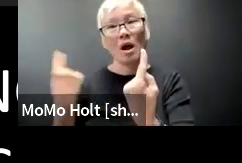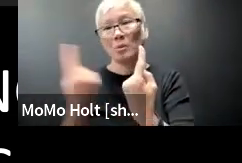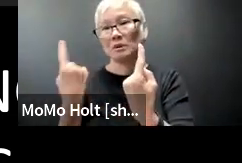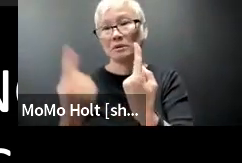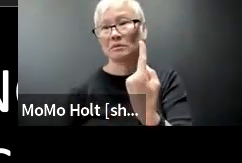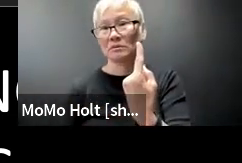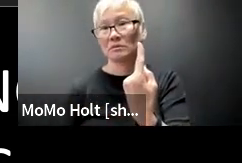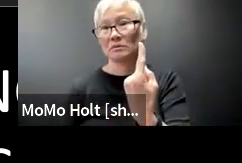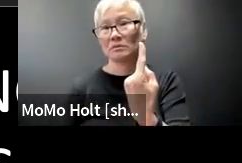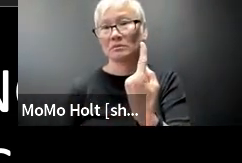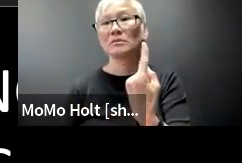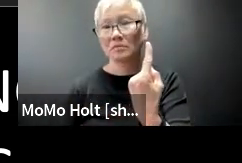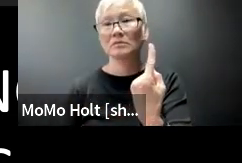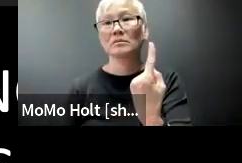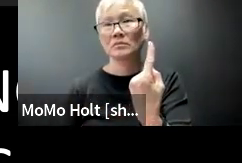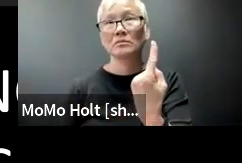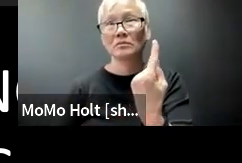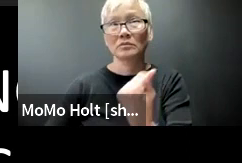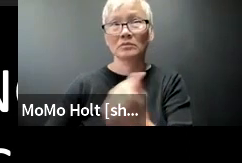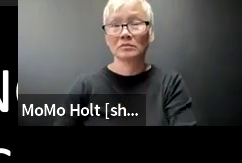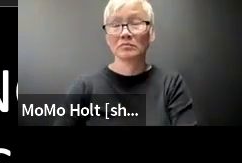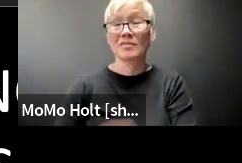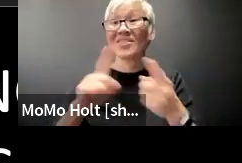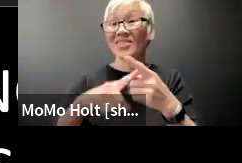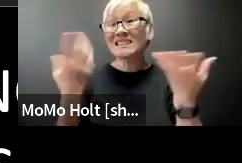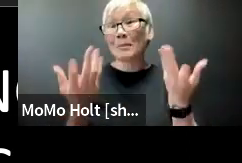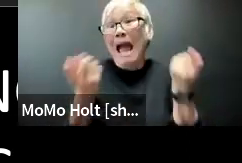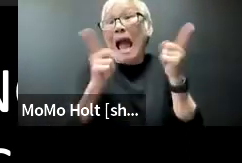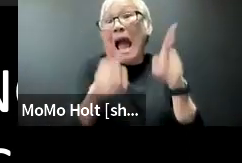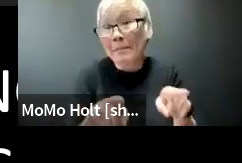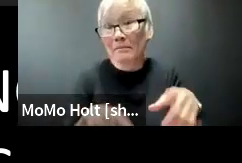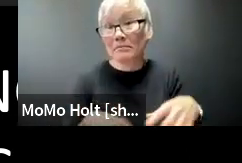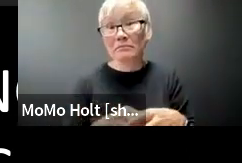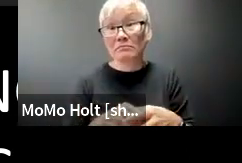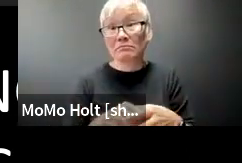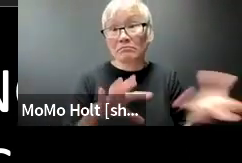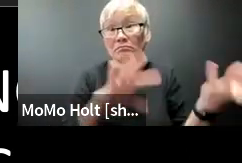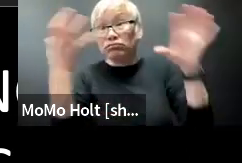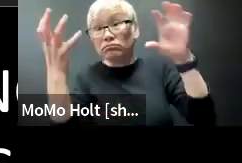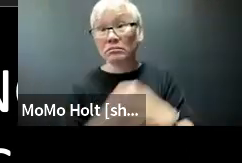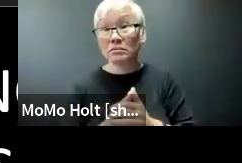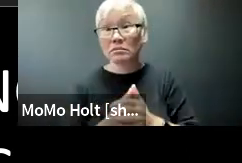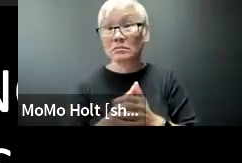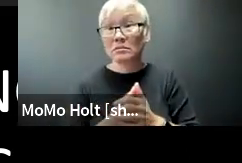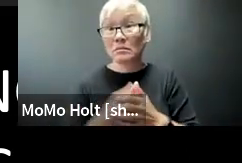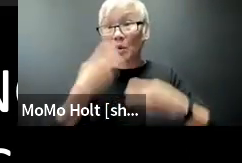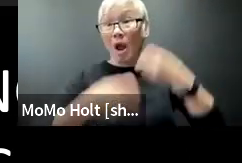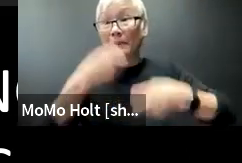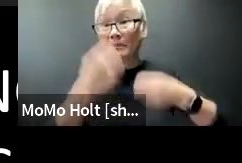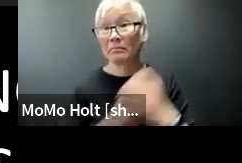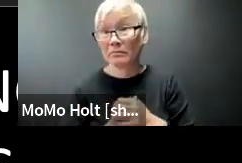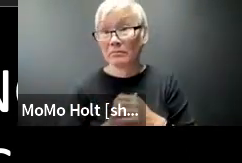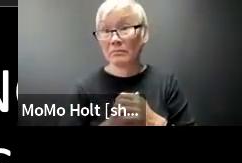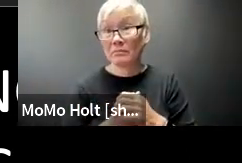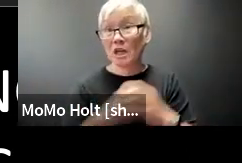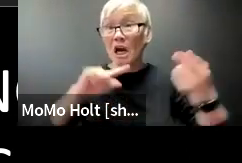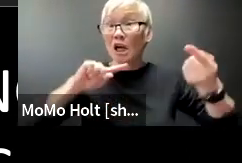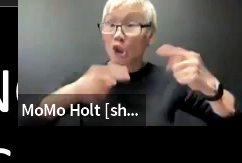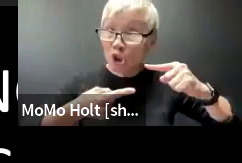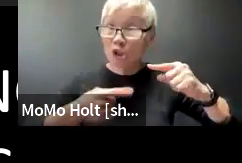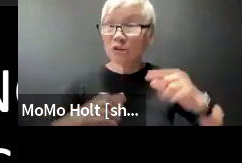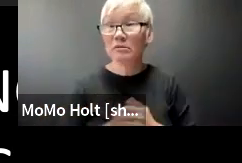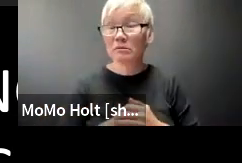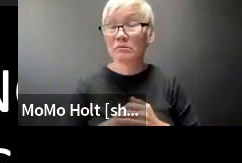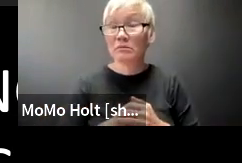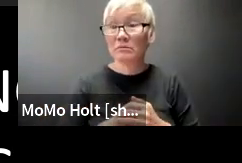and work around and work around has become the theme and that's been happening which led